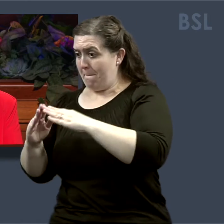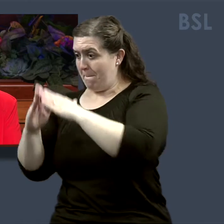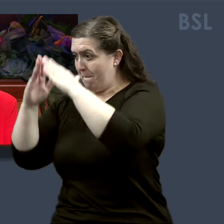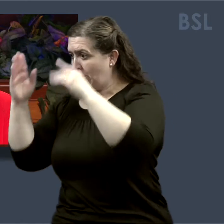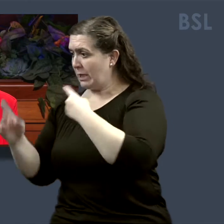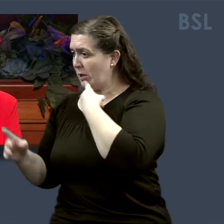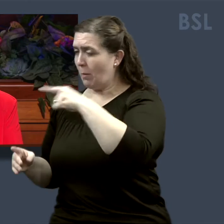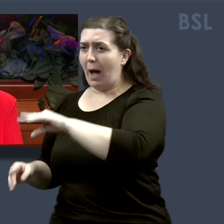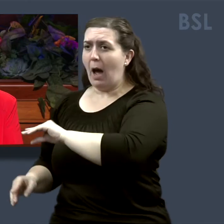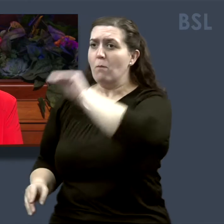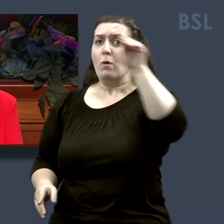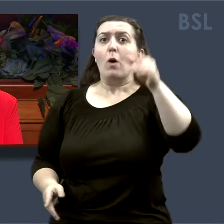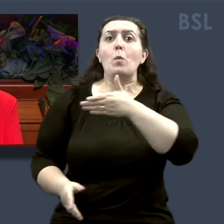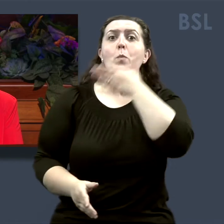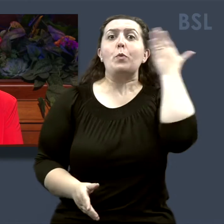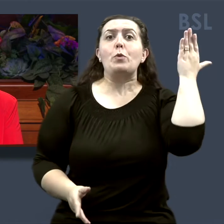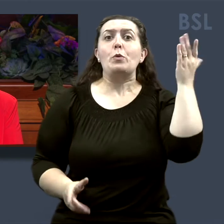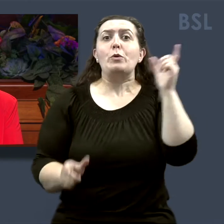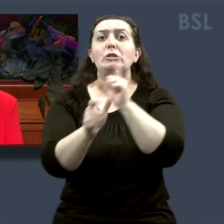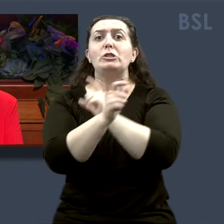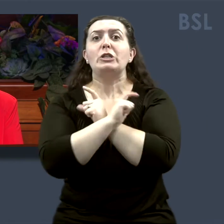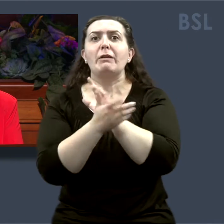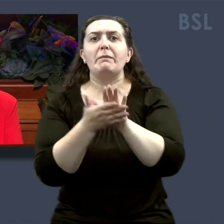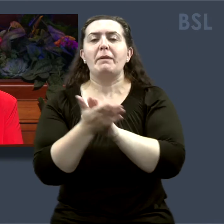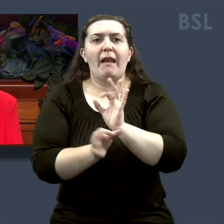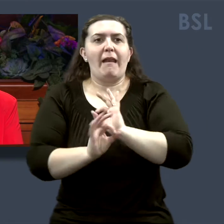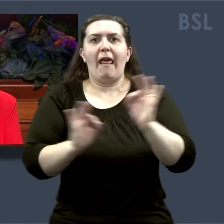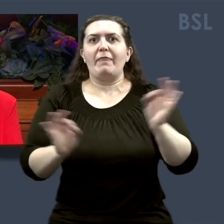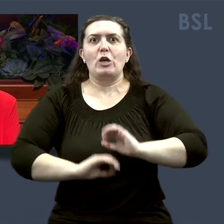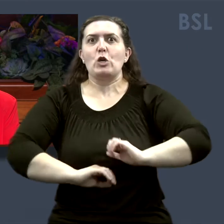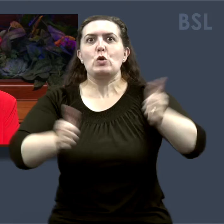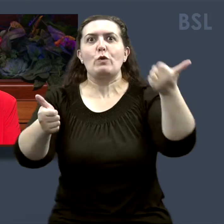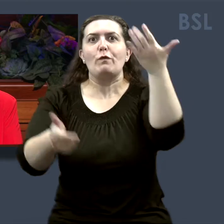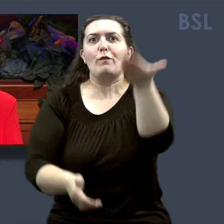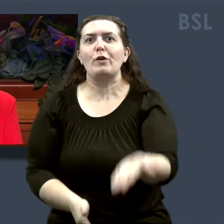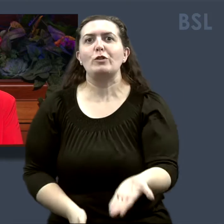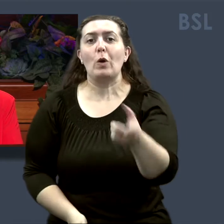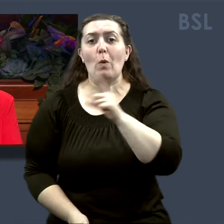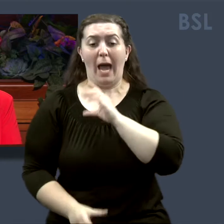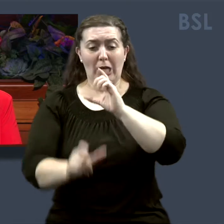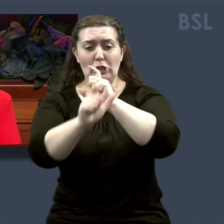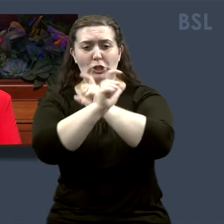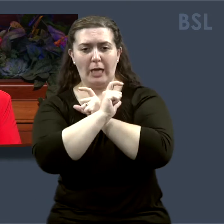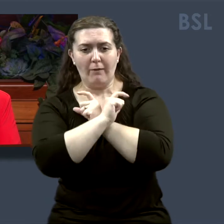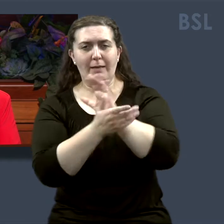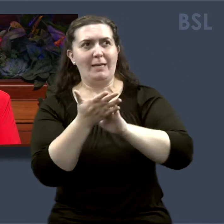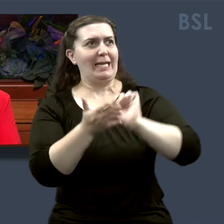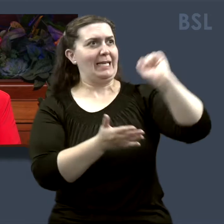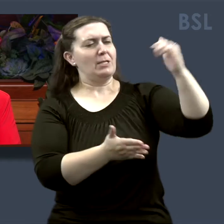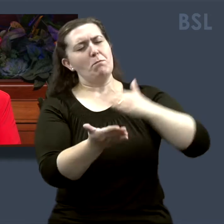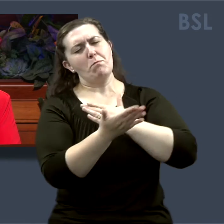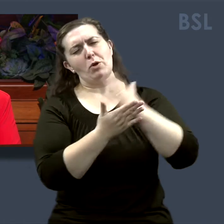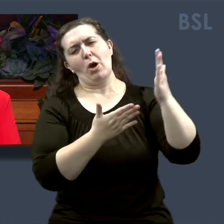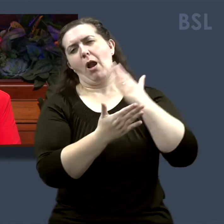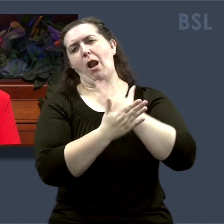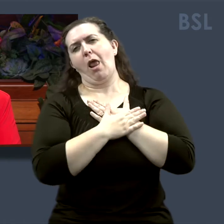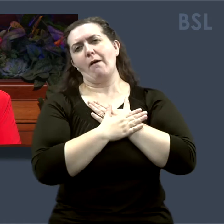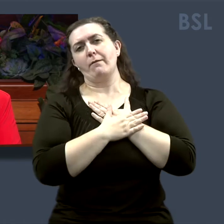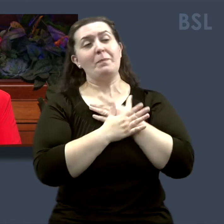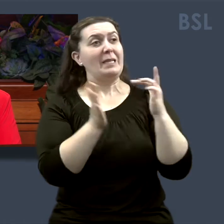mountains, without charity it won't profit you at all. Charity is the pure love of Christ. The